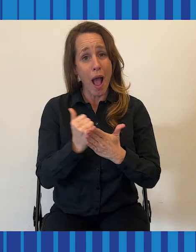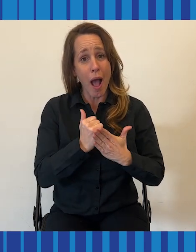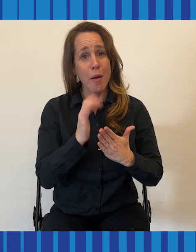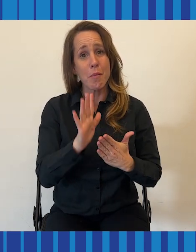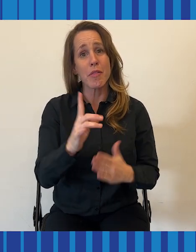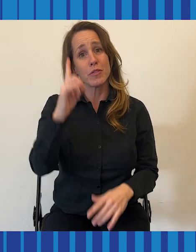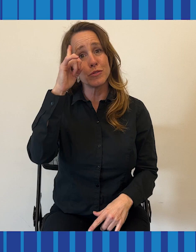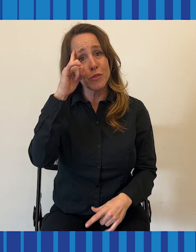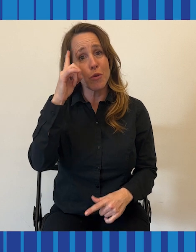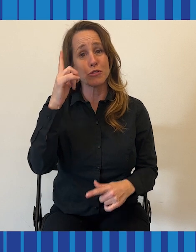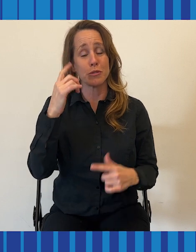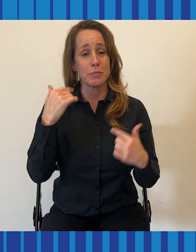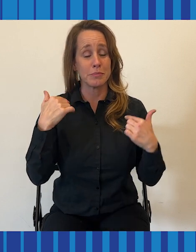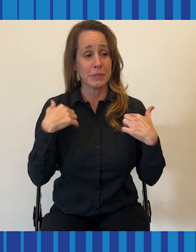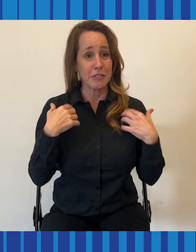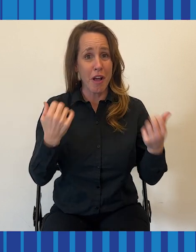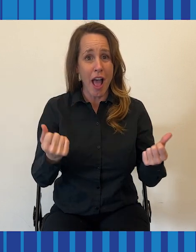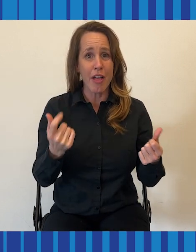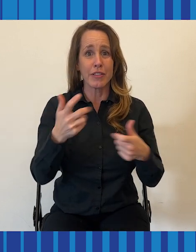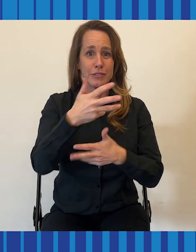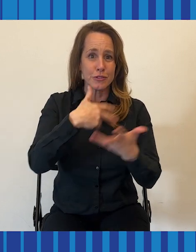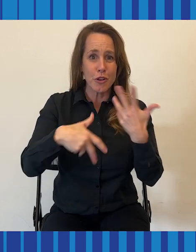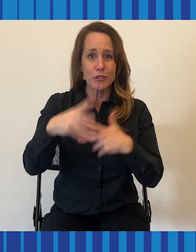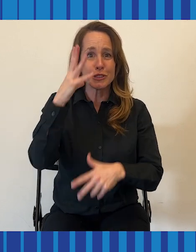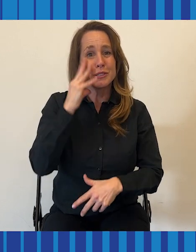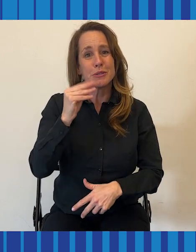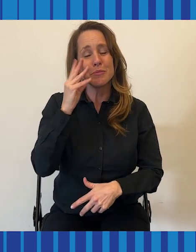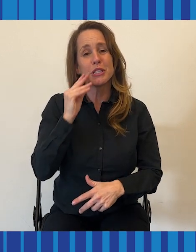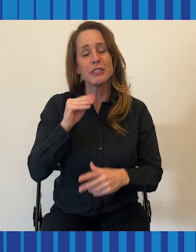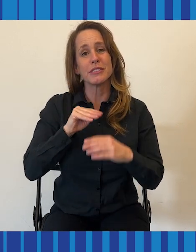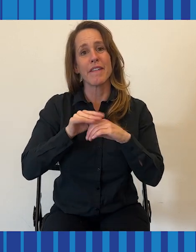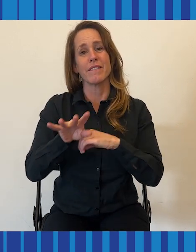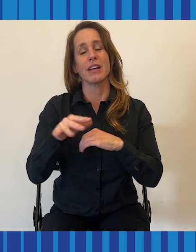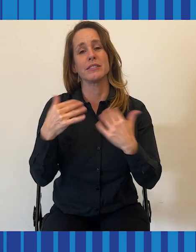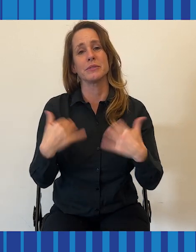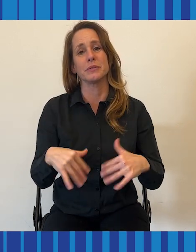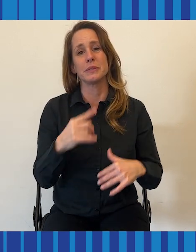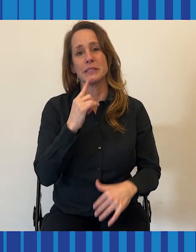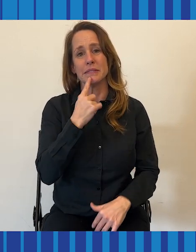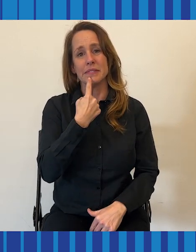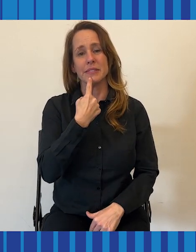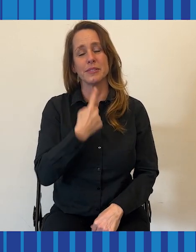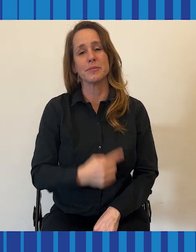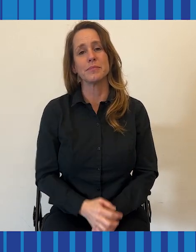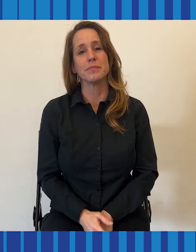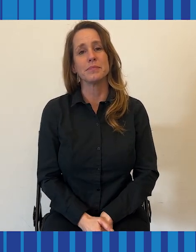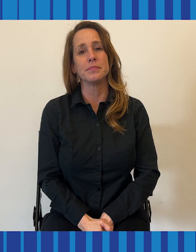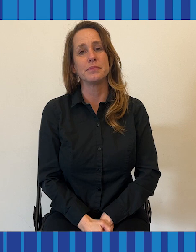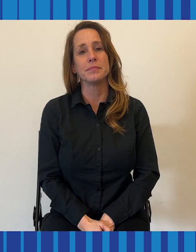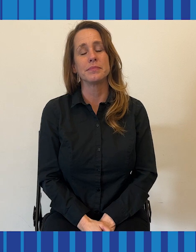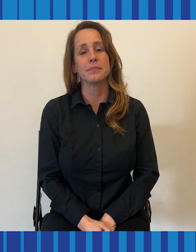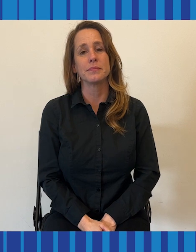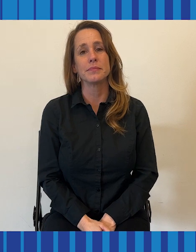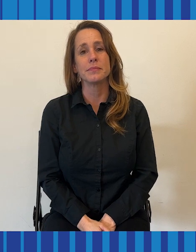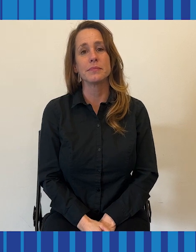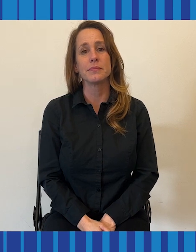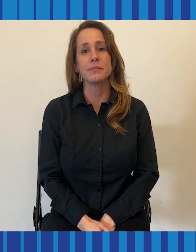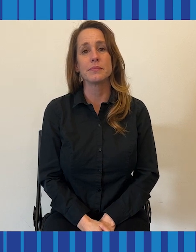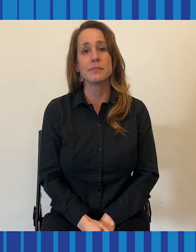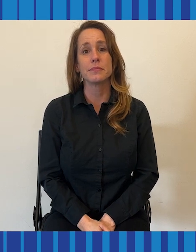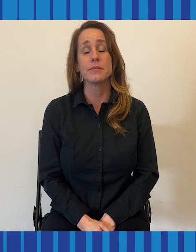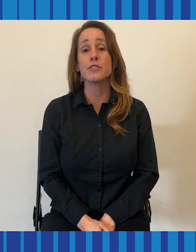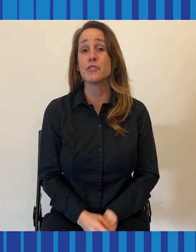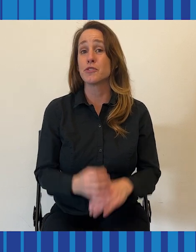experience and mental health is severely affected. So ask yourself, what is my hearing experience like?